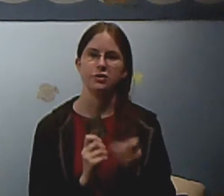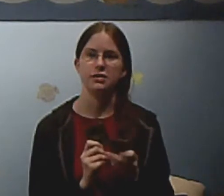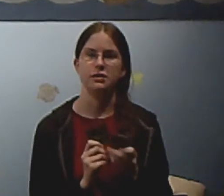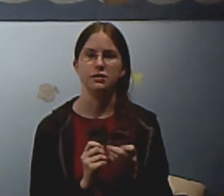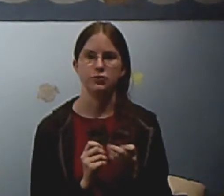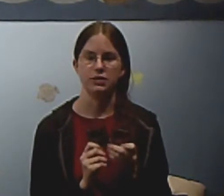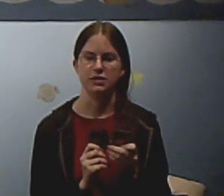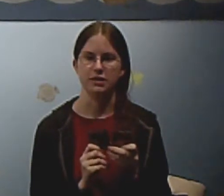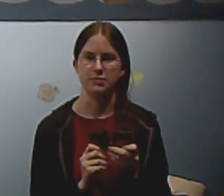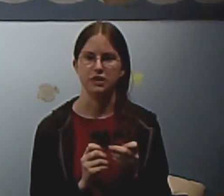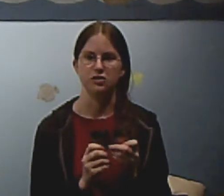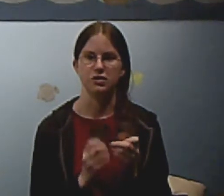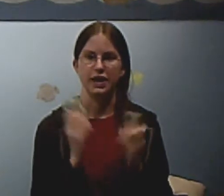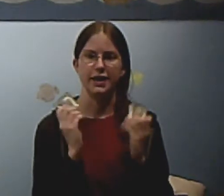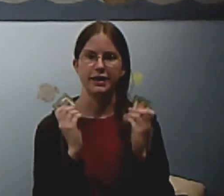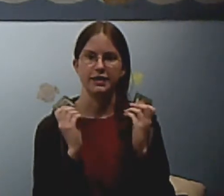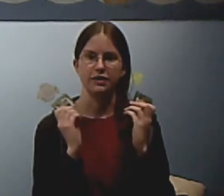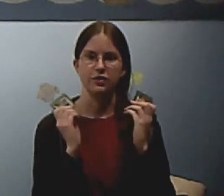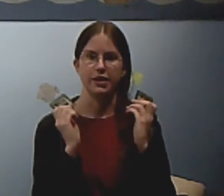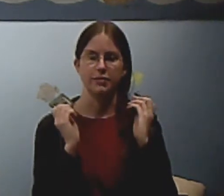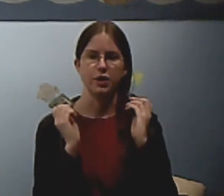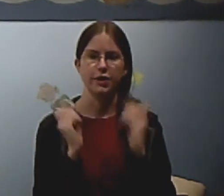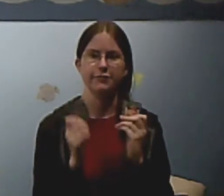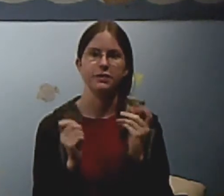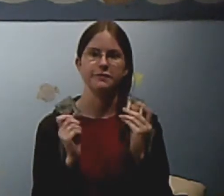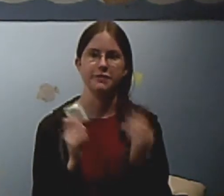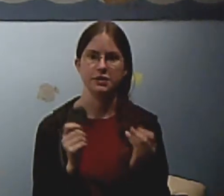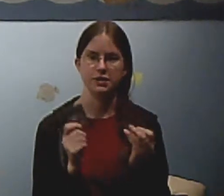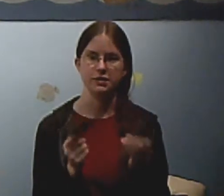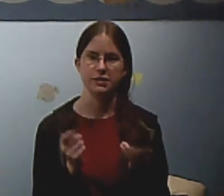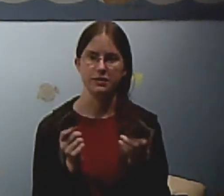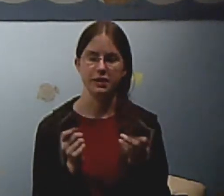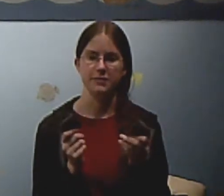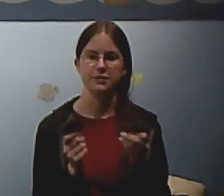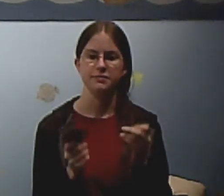of a running theme with these games, actually. I am awful at finishing Zelda games.